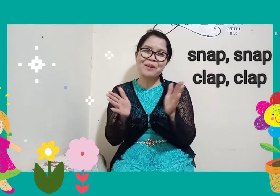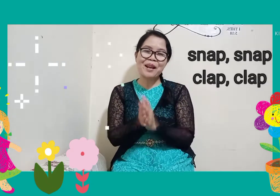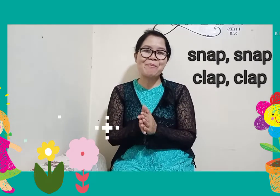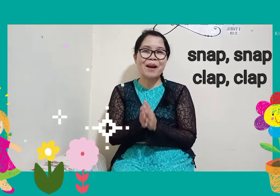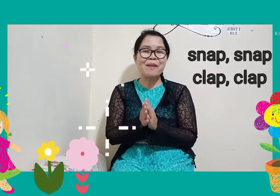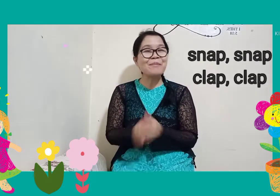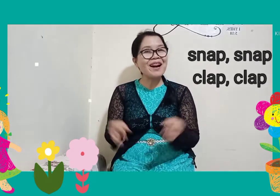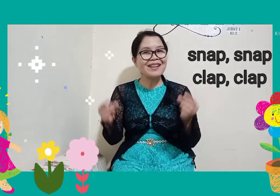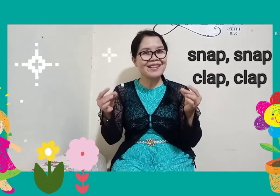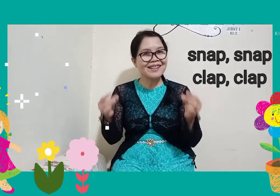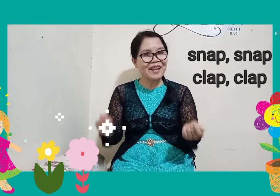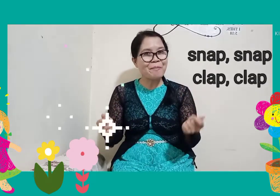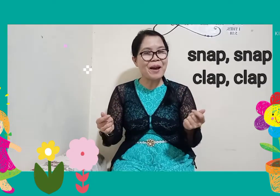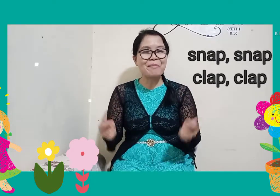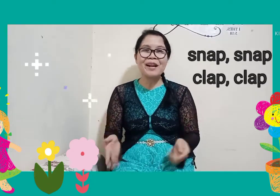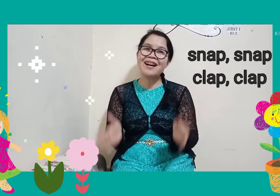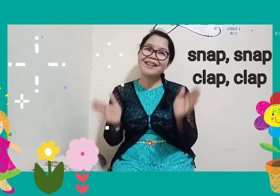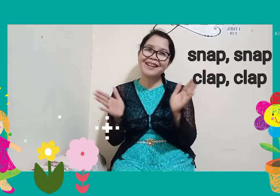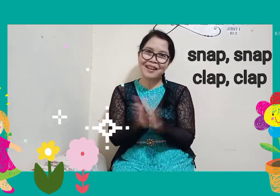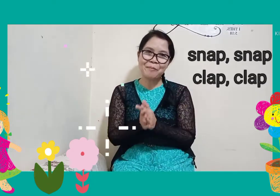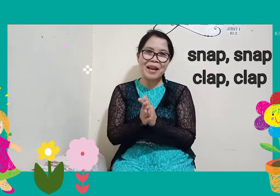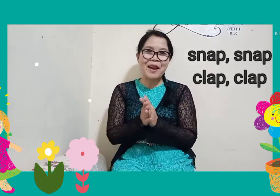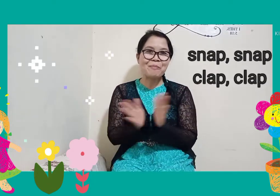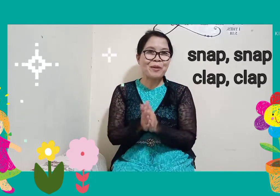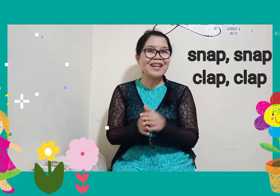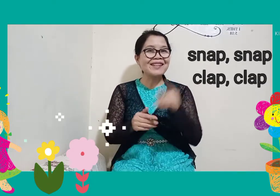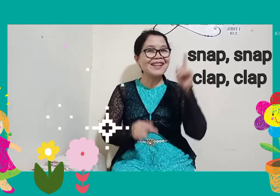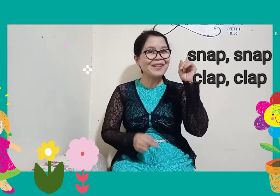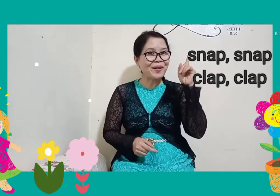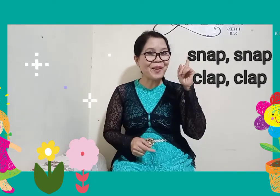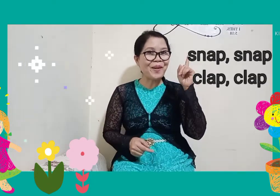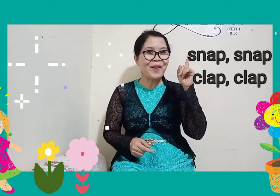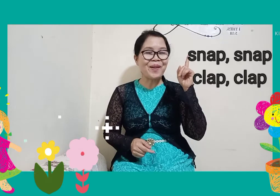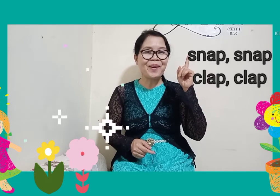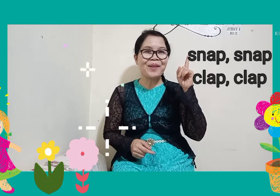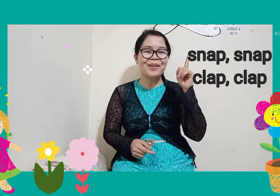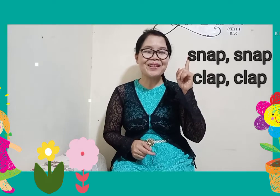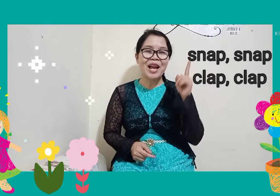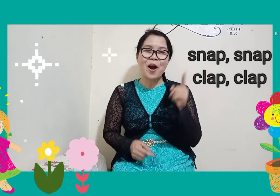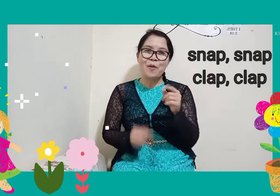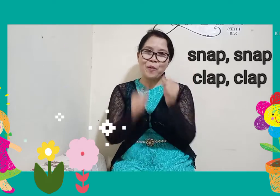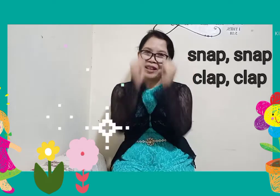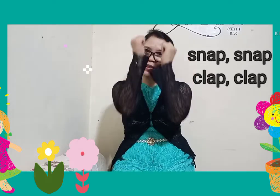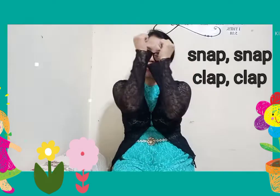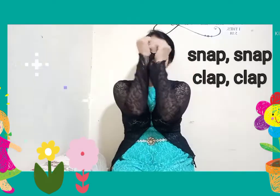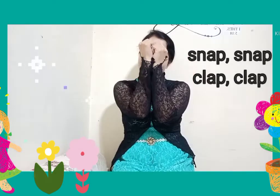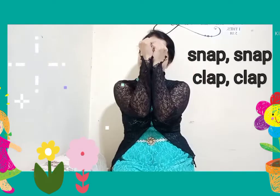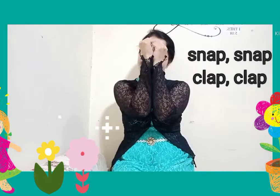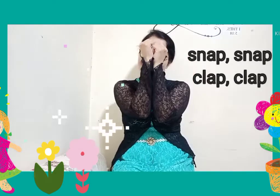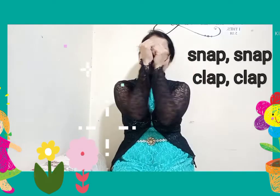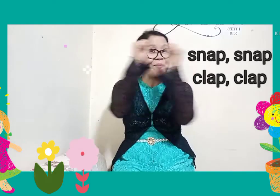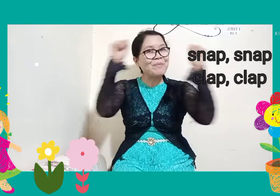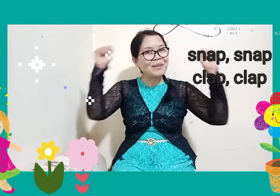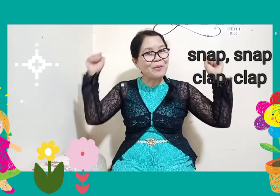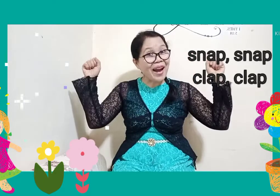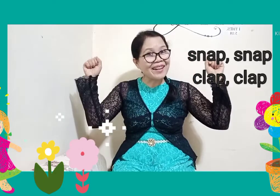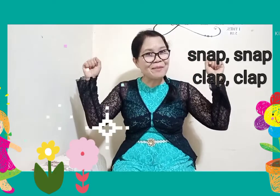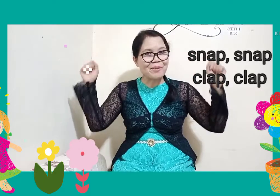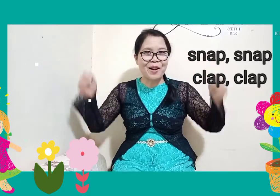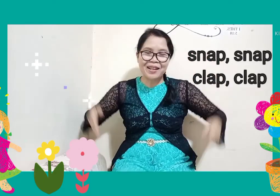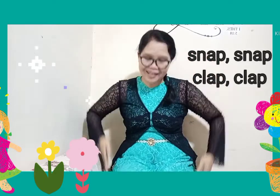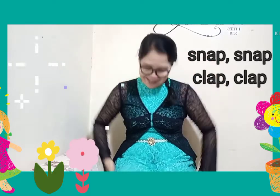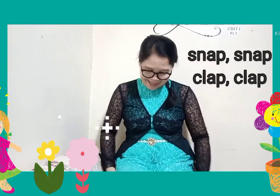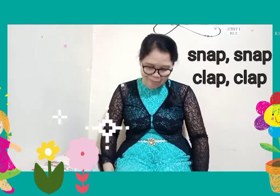clap clap I'm gonna snuff I'm gonna clap and praise the Lord when those gates are open